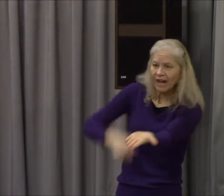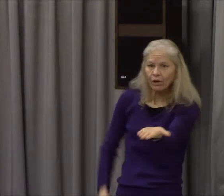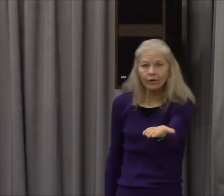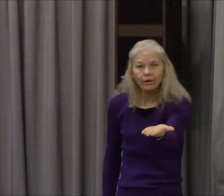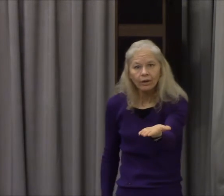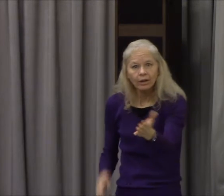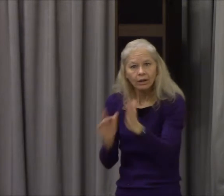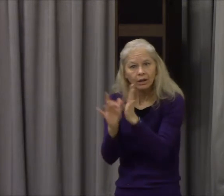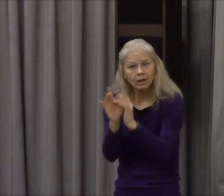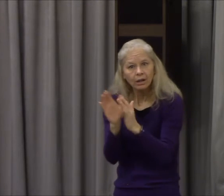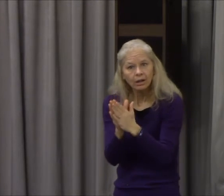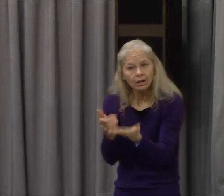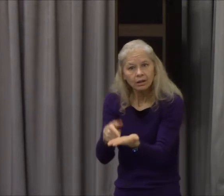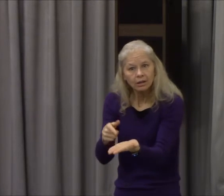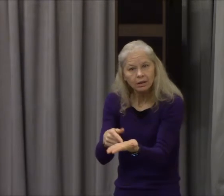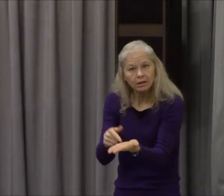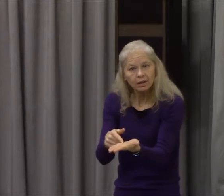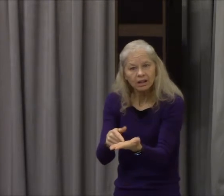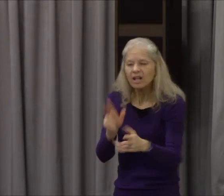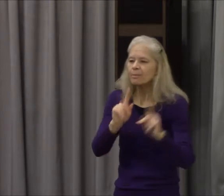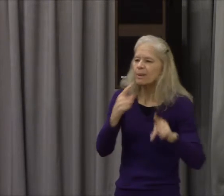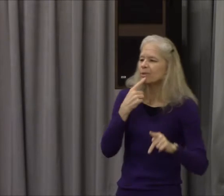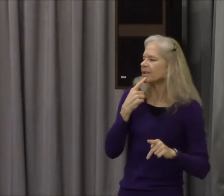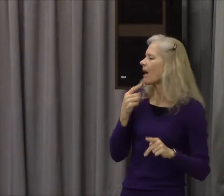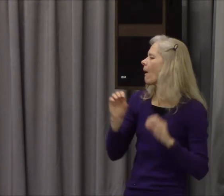right here those things prehistoric